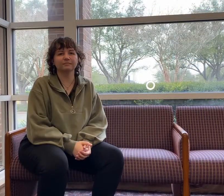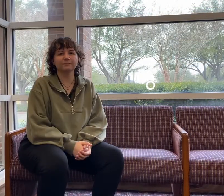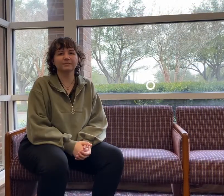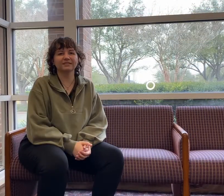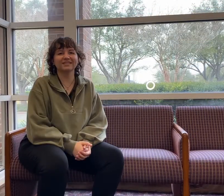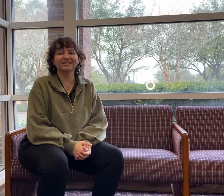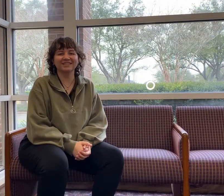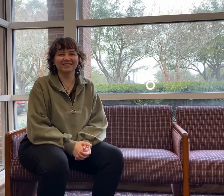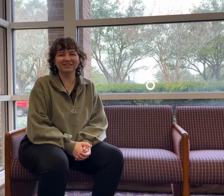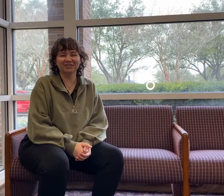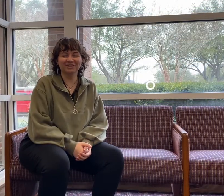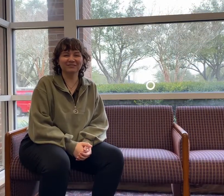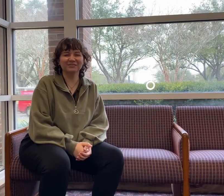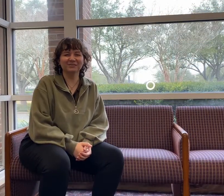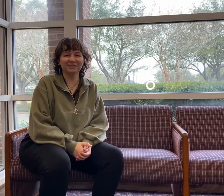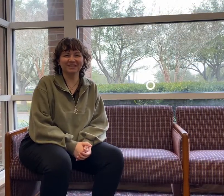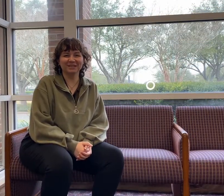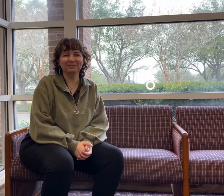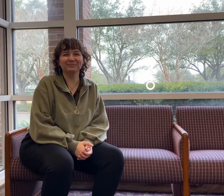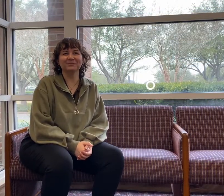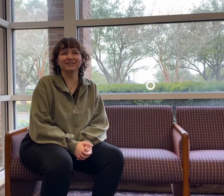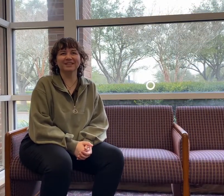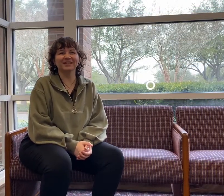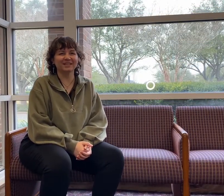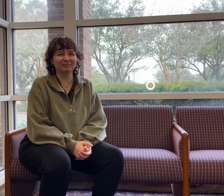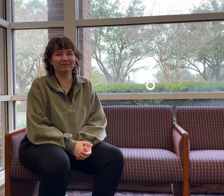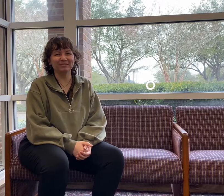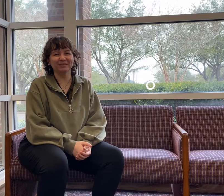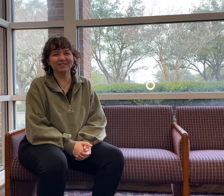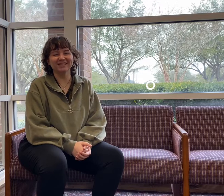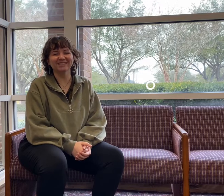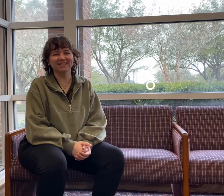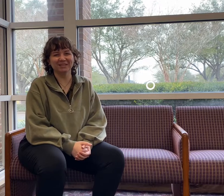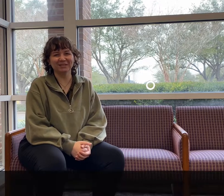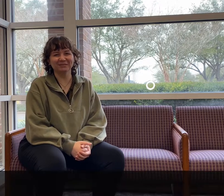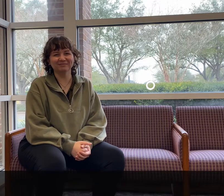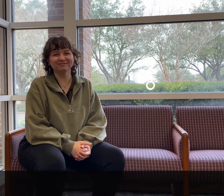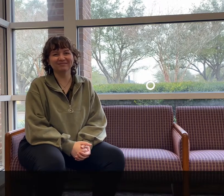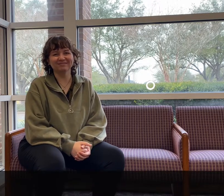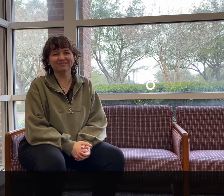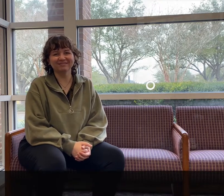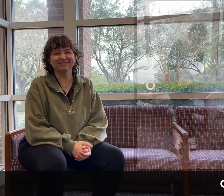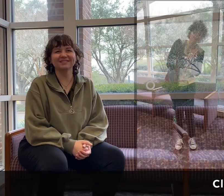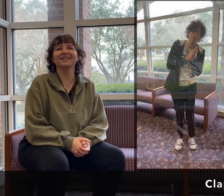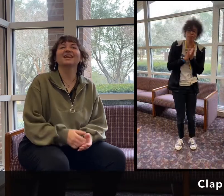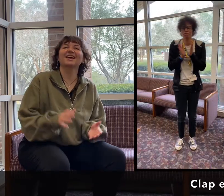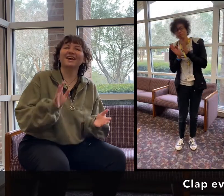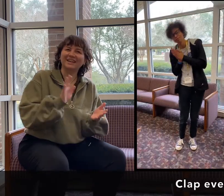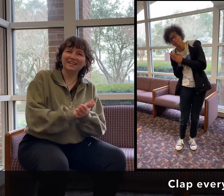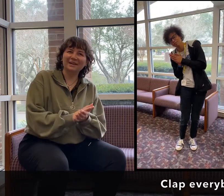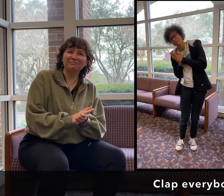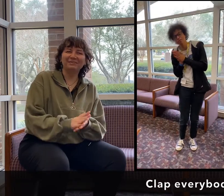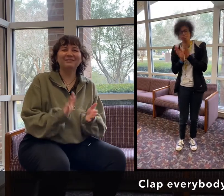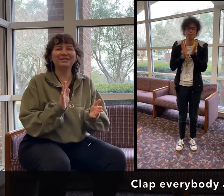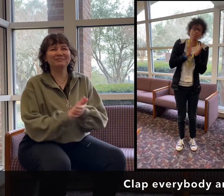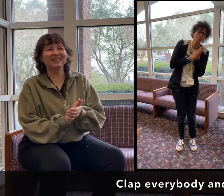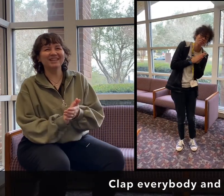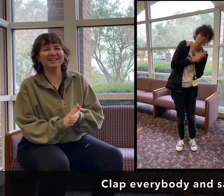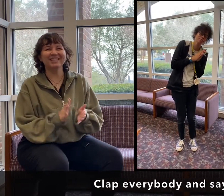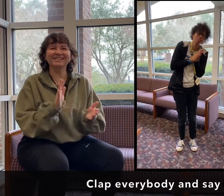Let's start up storytime with clap everybody and say hello. Clap everybody and